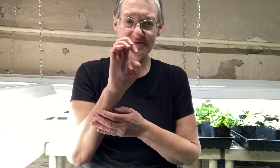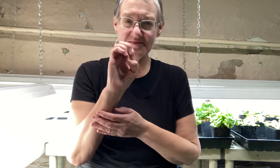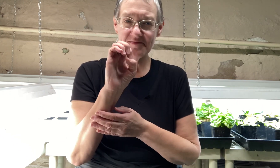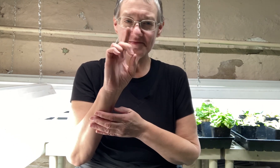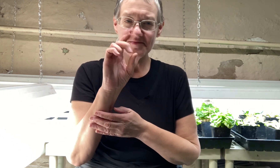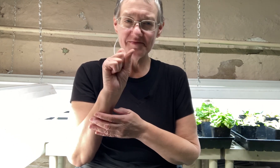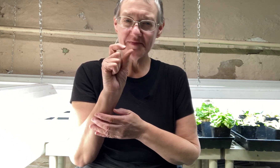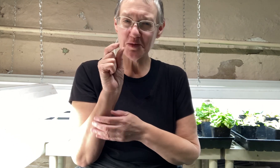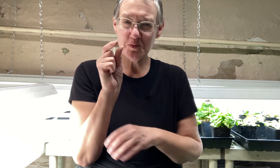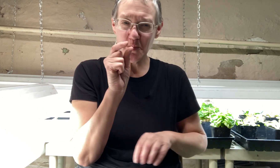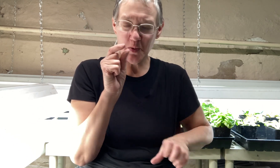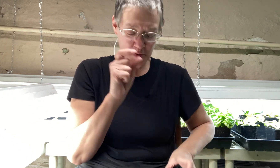again seeds are small